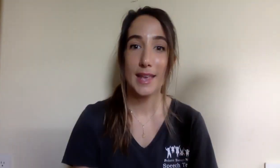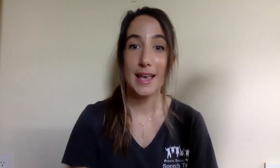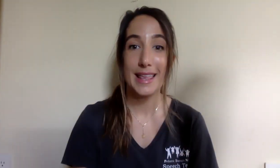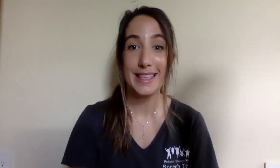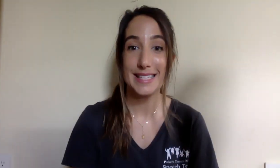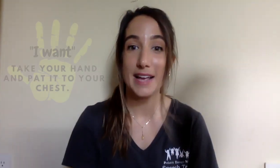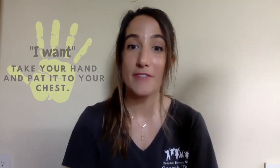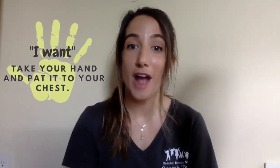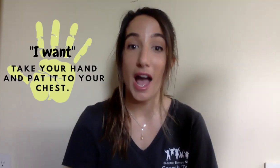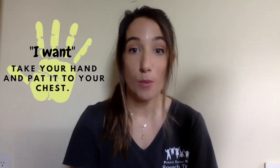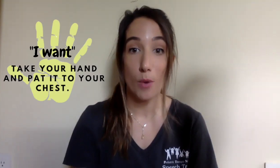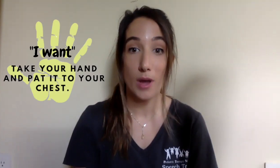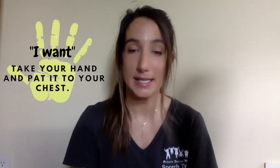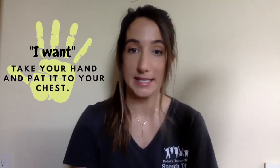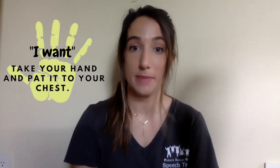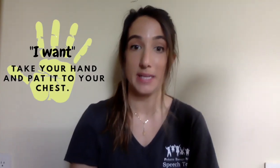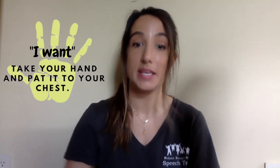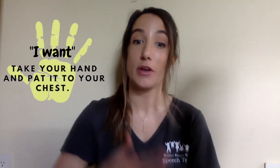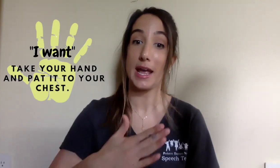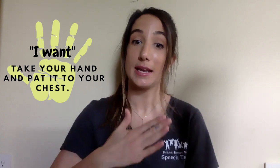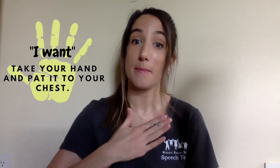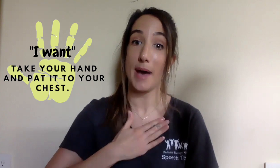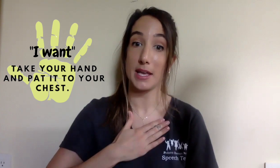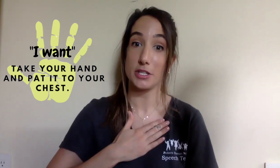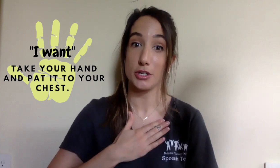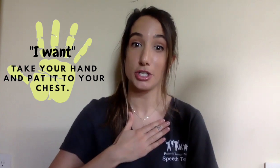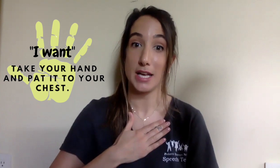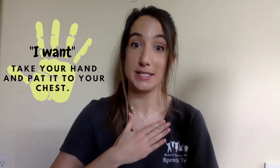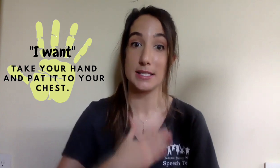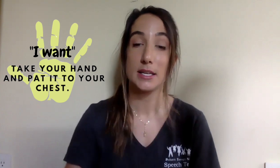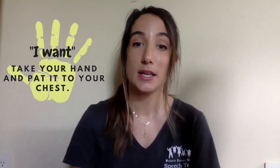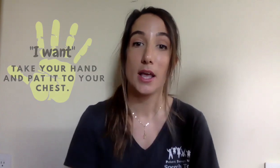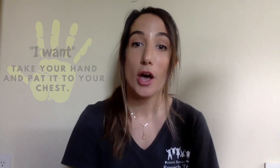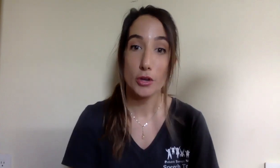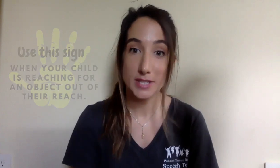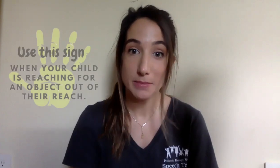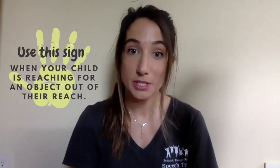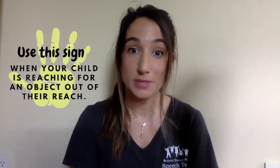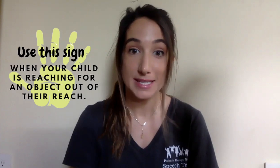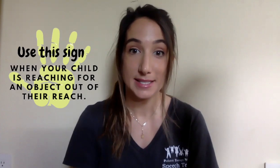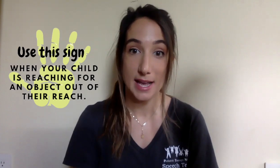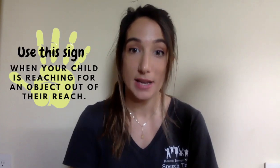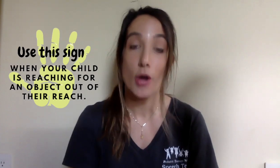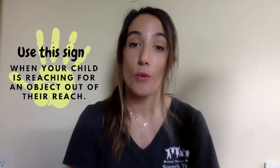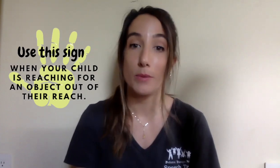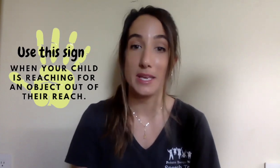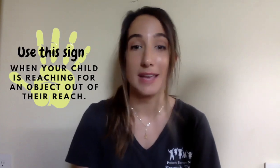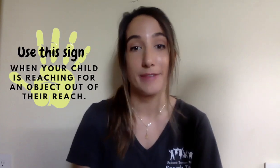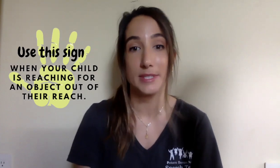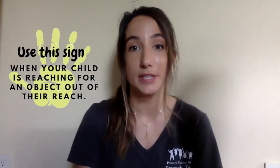The sign for I want is done by taking your hand and patting it to your chest. A good time to use this sign would be if you see your